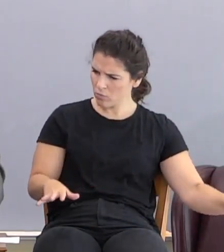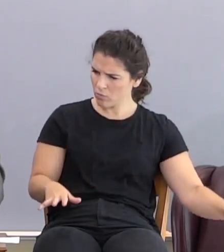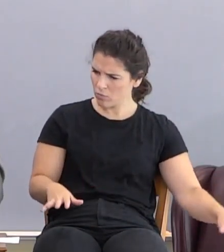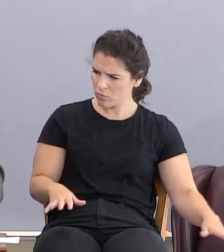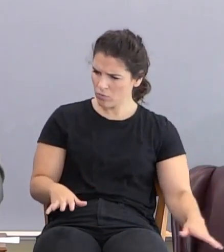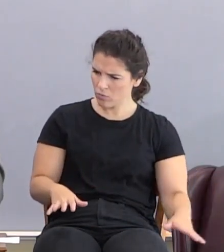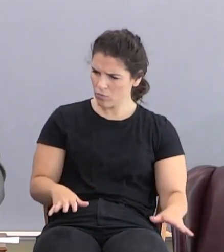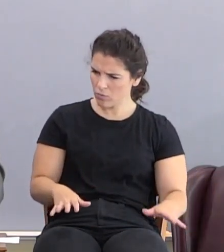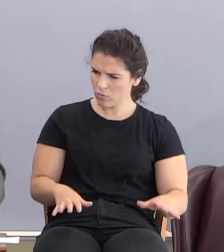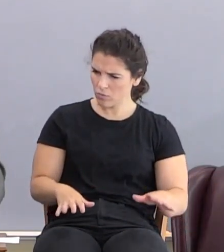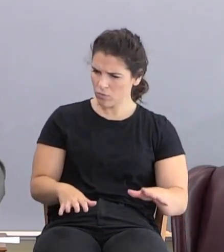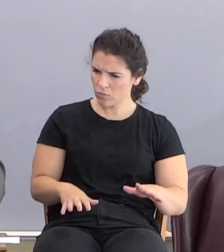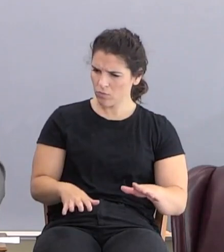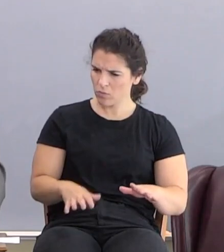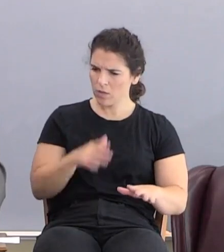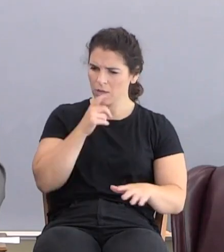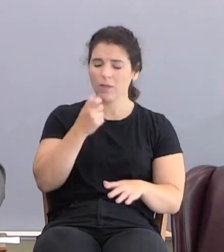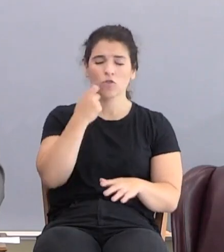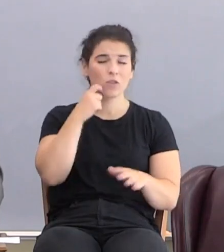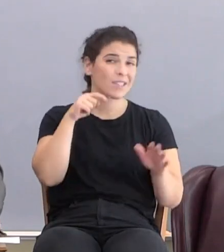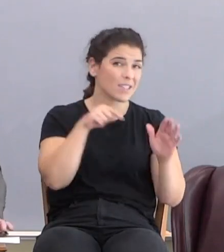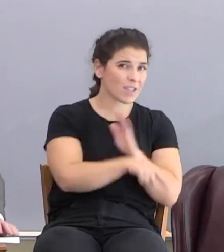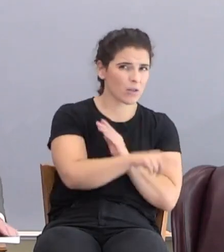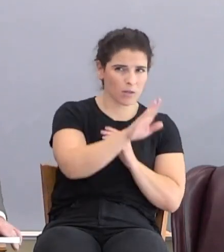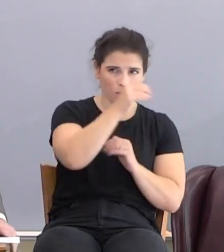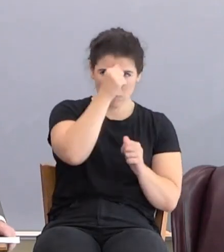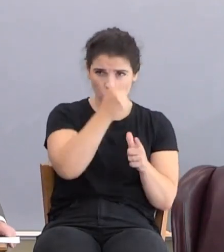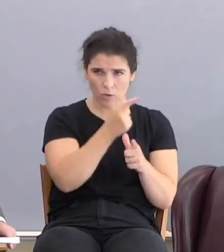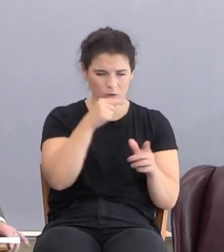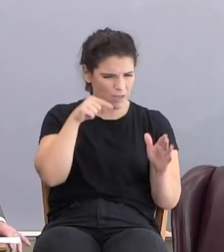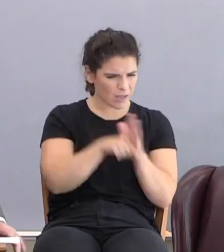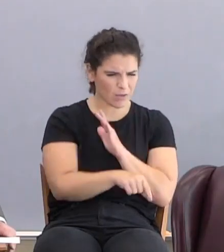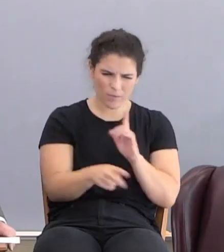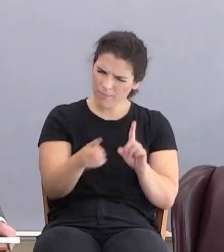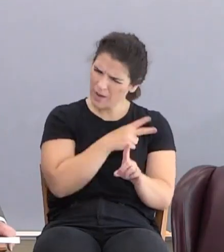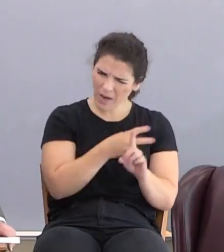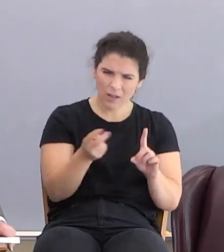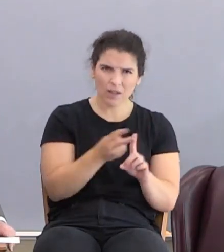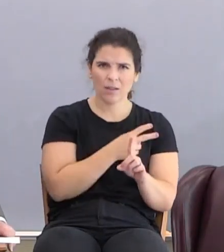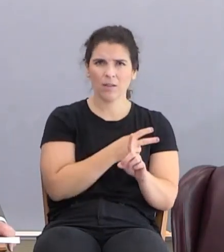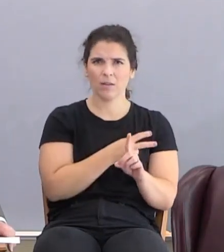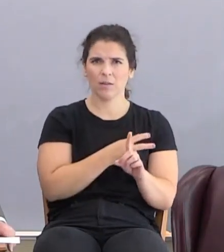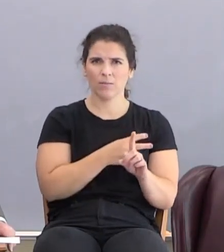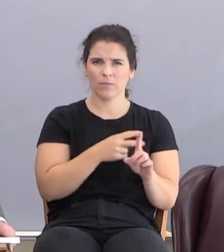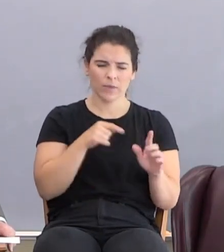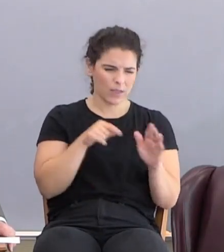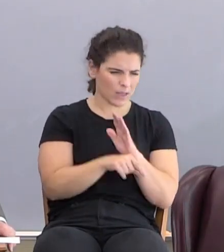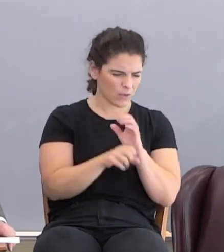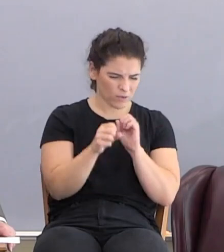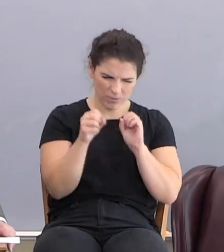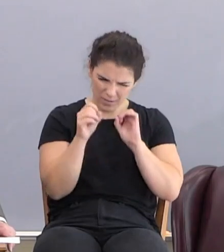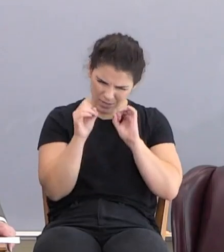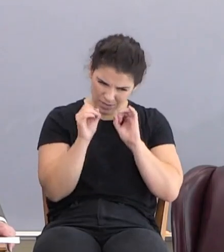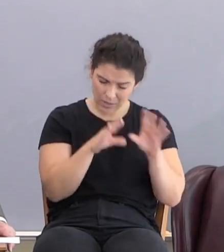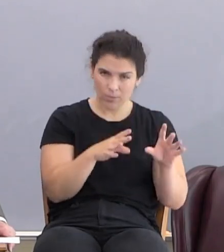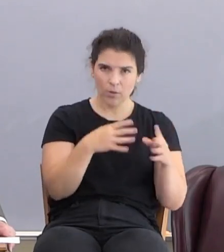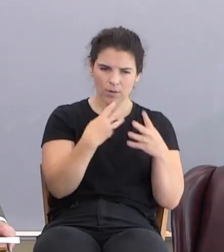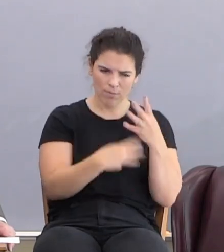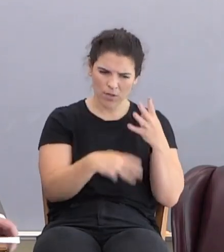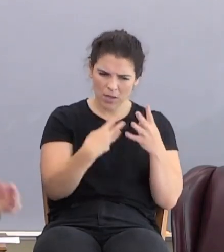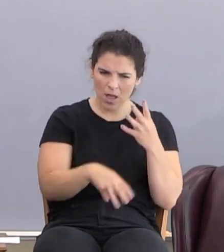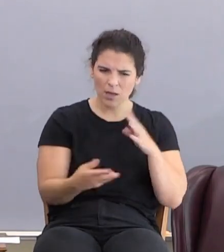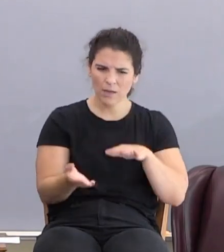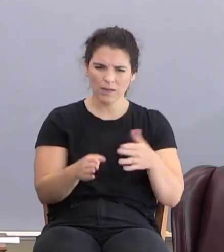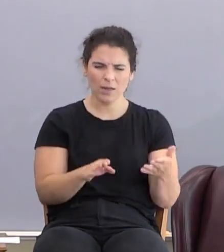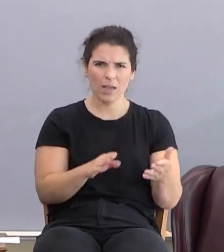I mean, he didn't just kill his brother. He killed him violently. He killed him viciously. A bloody death.